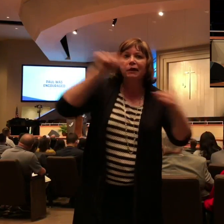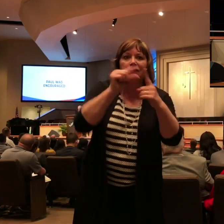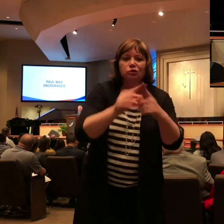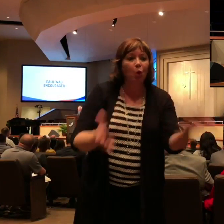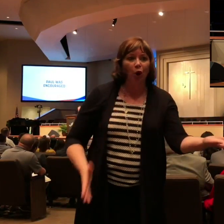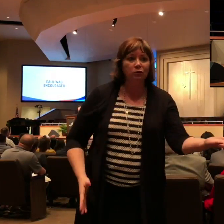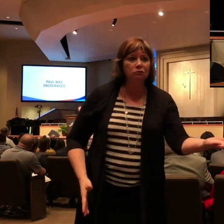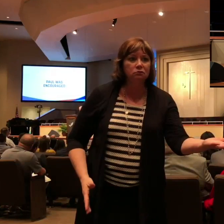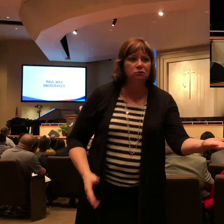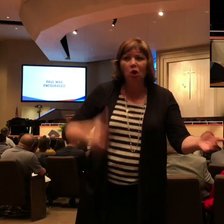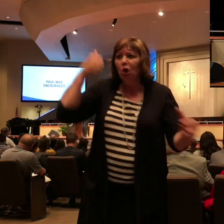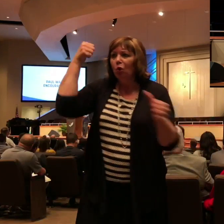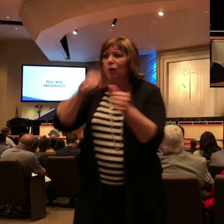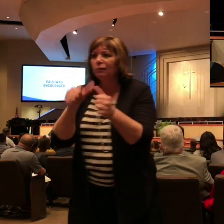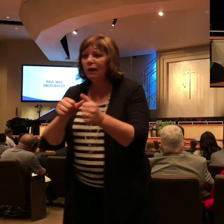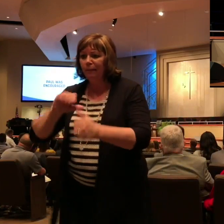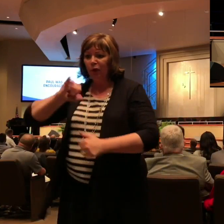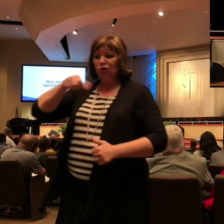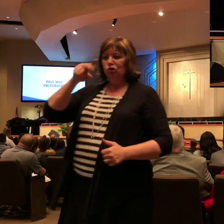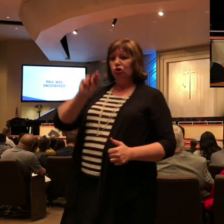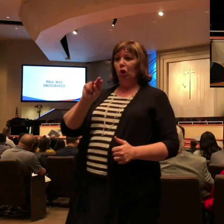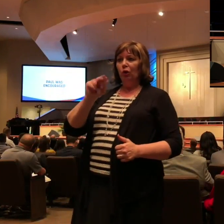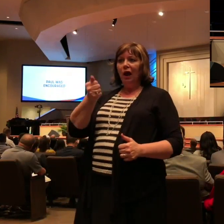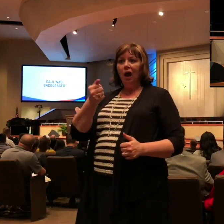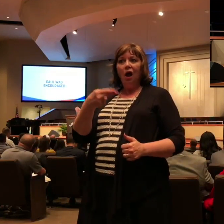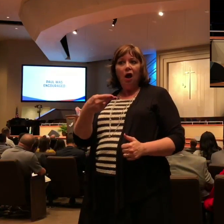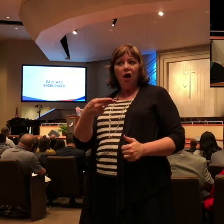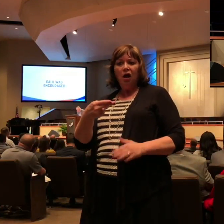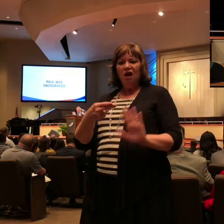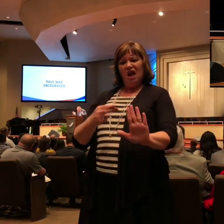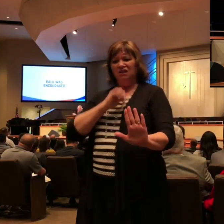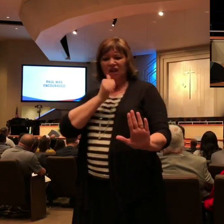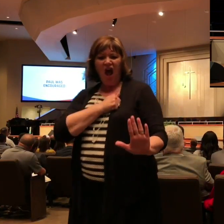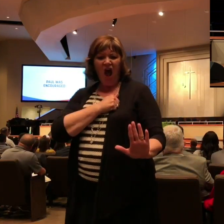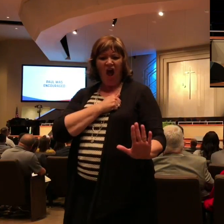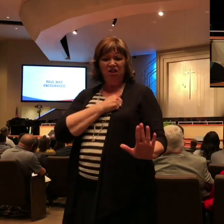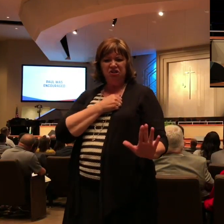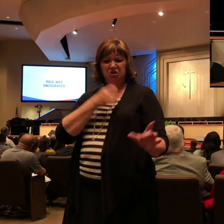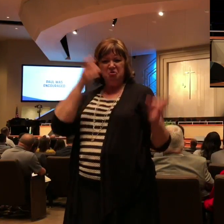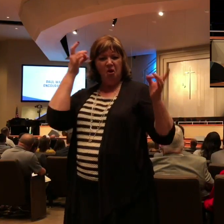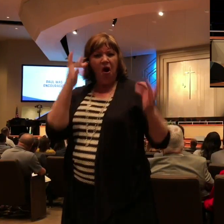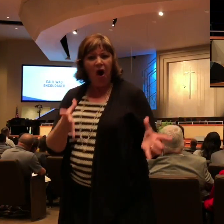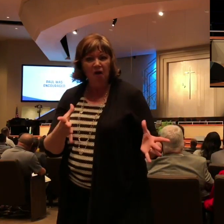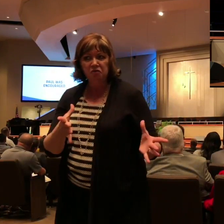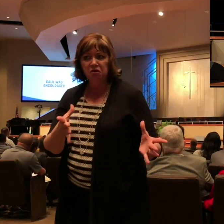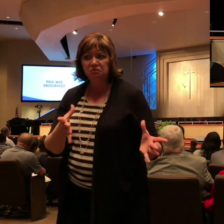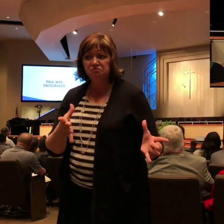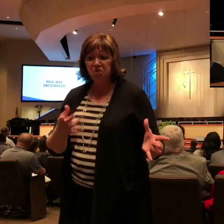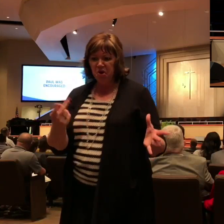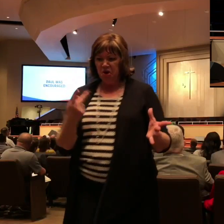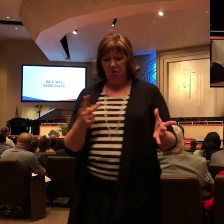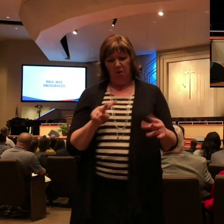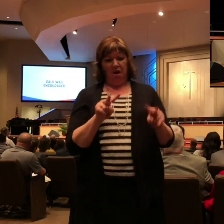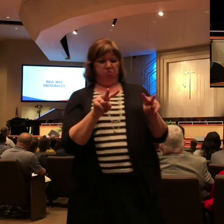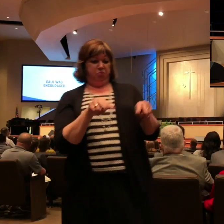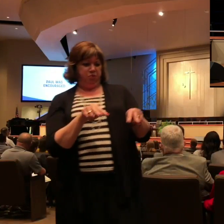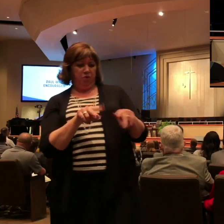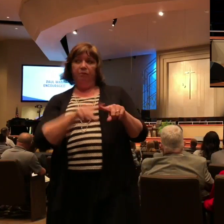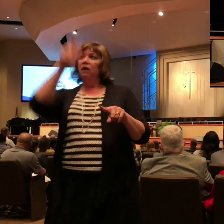miserable, unforgiving spirit, his bitterness, and his narrow-minded prejudice? Would we have blessed his preaching? Probably not, but God did. Would